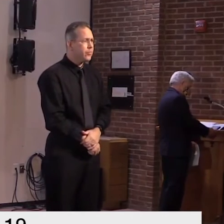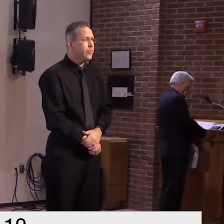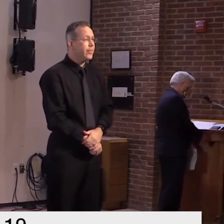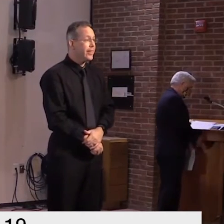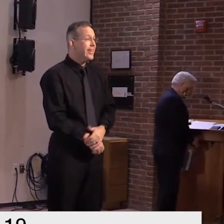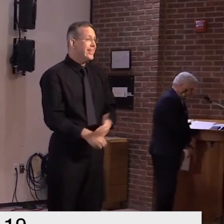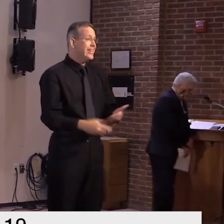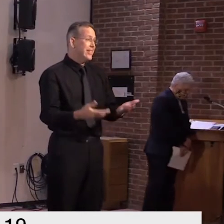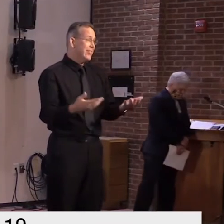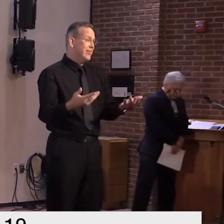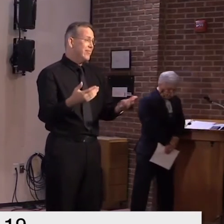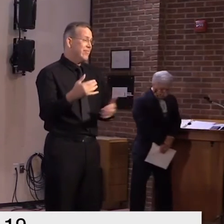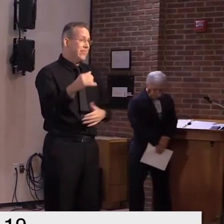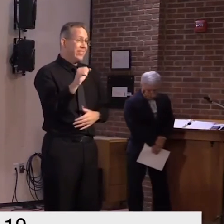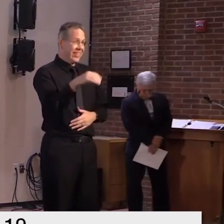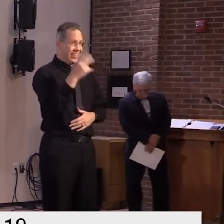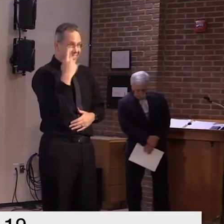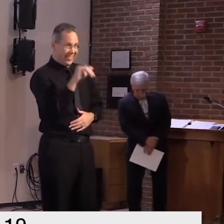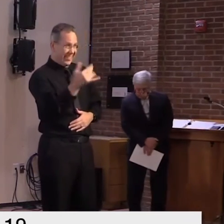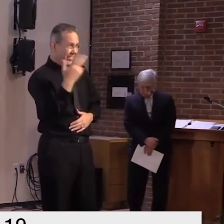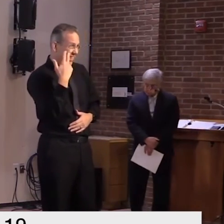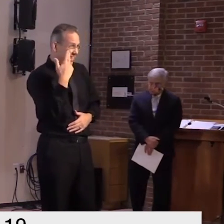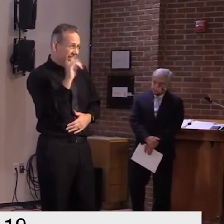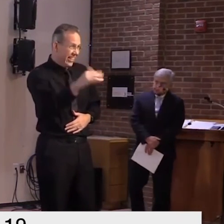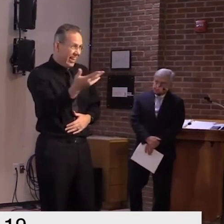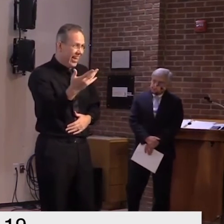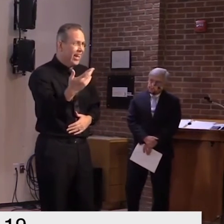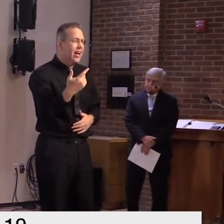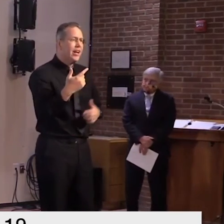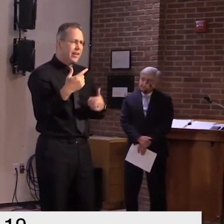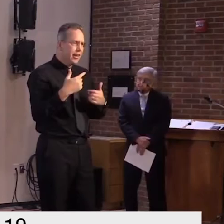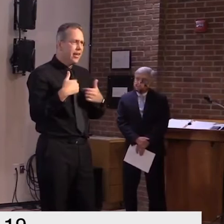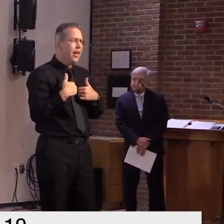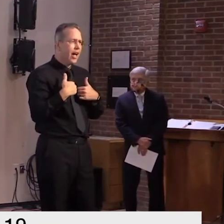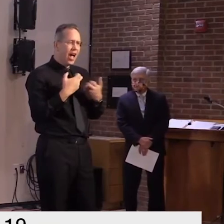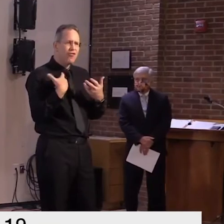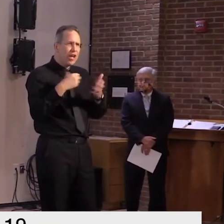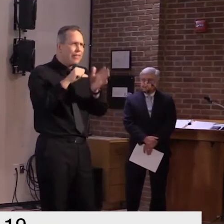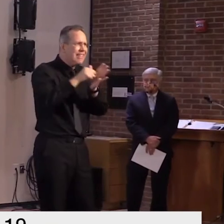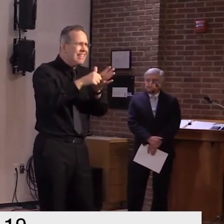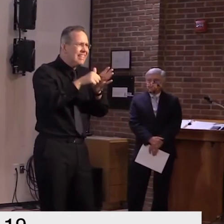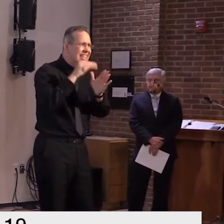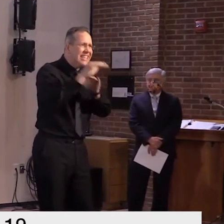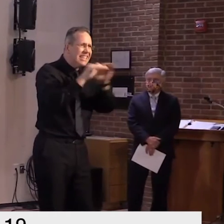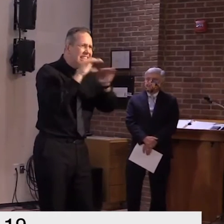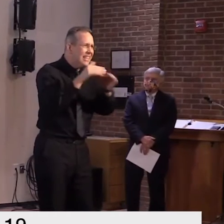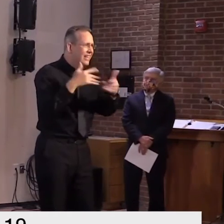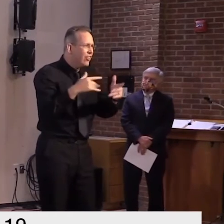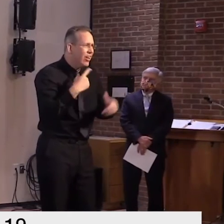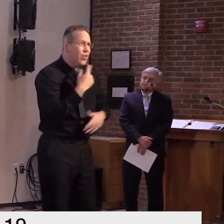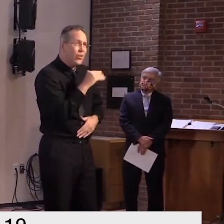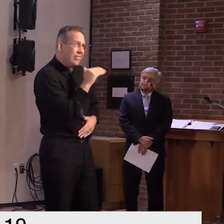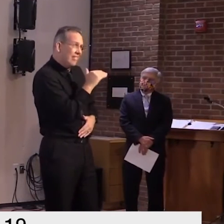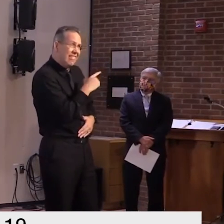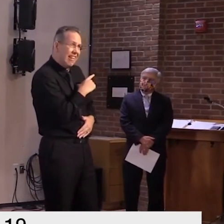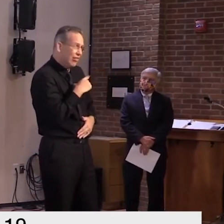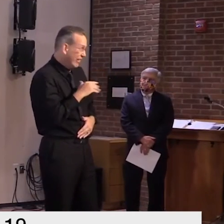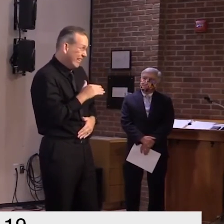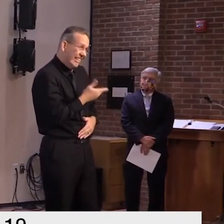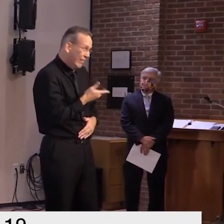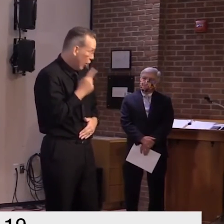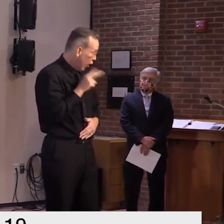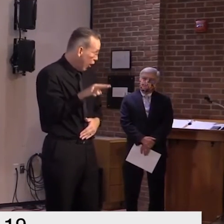the um identified this and highlighted this last week um because we're getting more and more calls from the